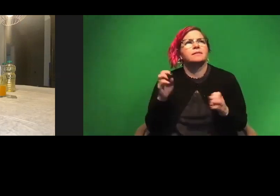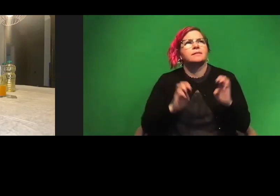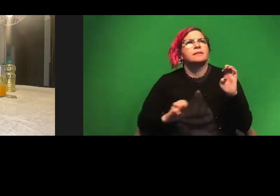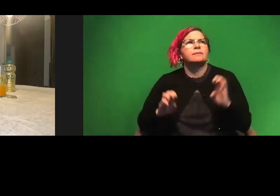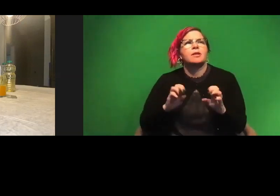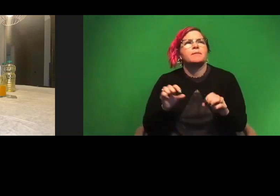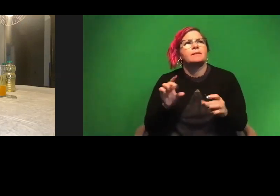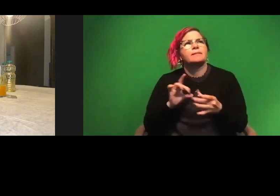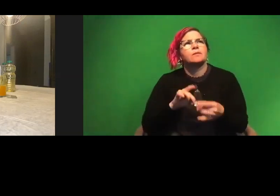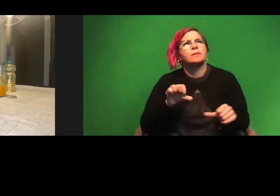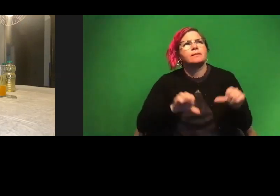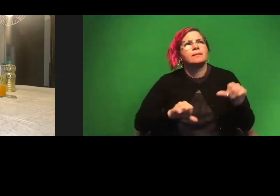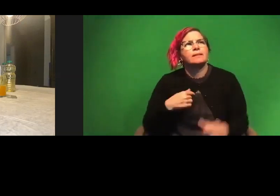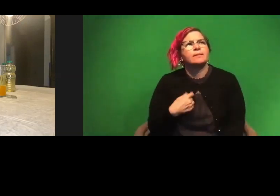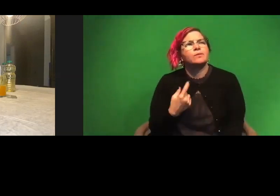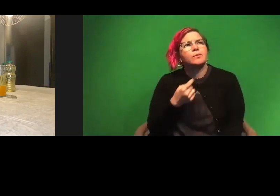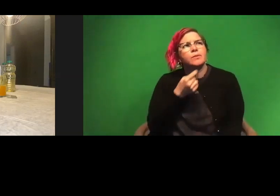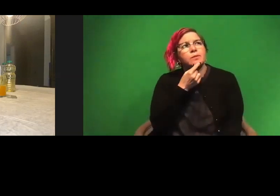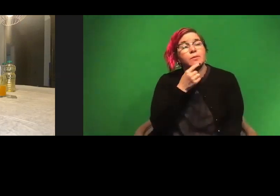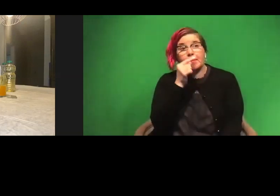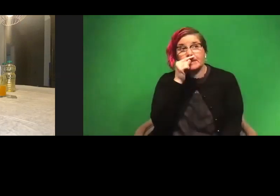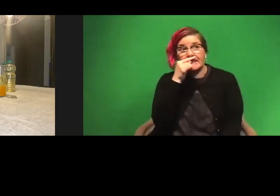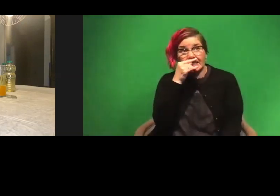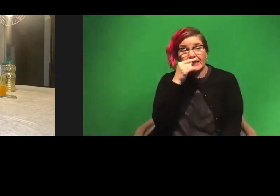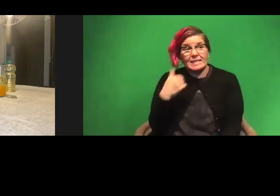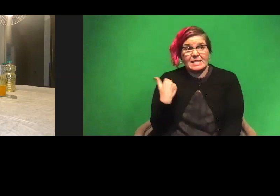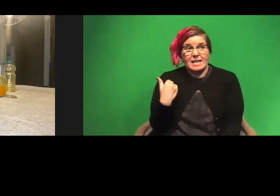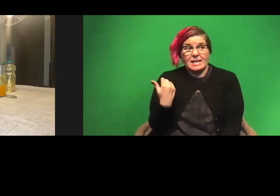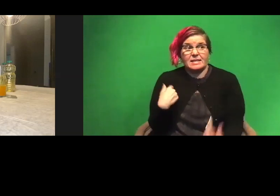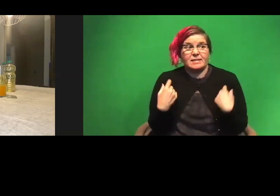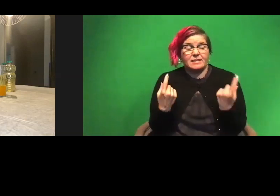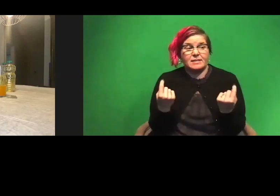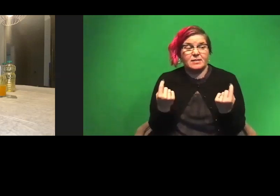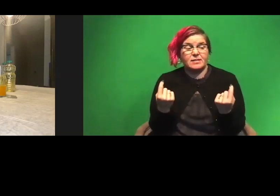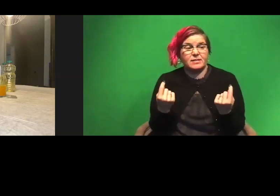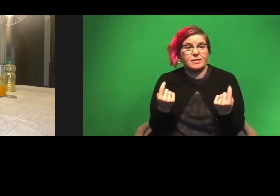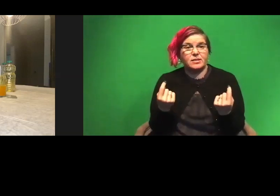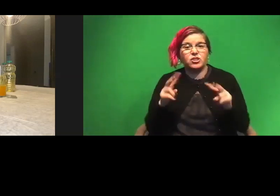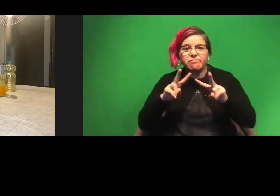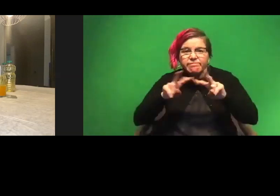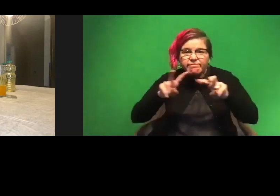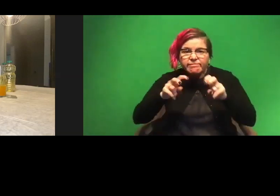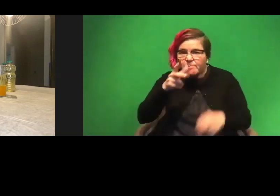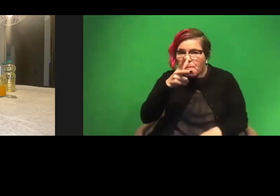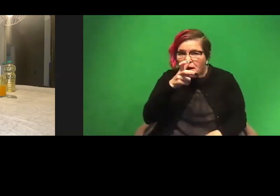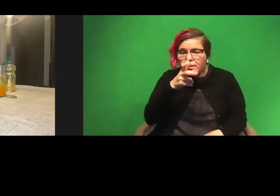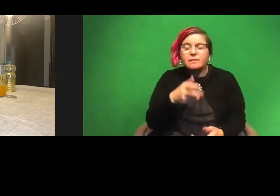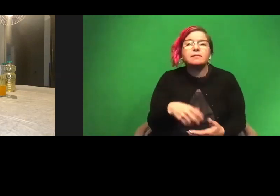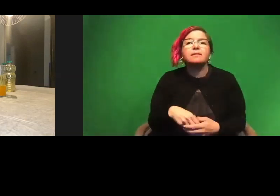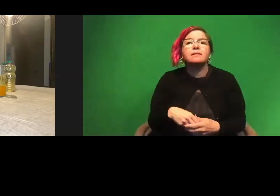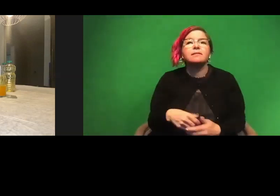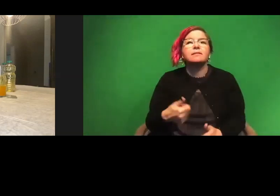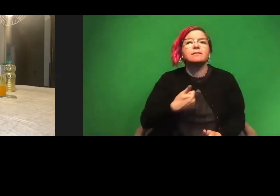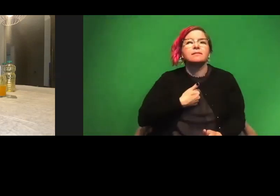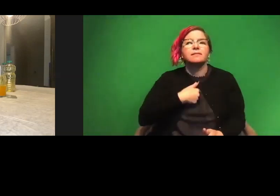things did I do? When I was a kid, kid, I think I did like just look at insects and stuff. I wasn't like an